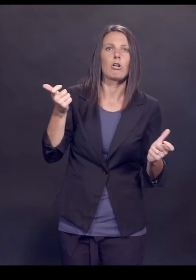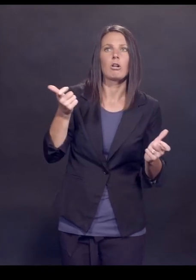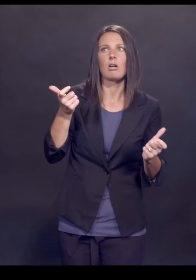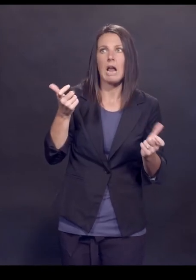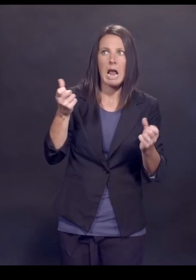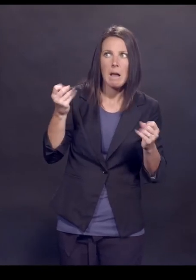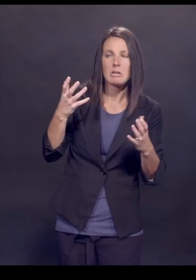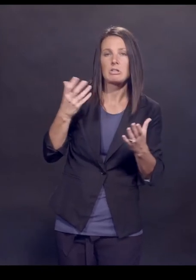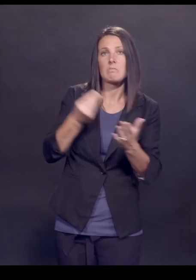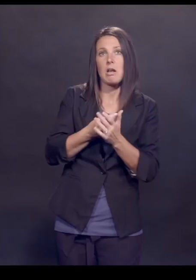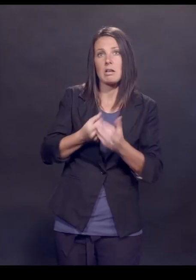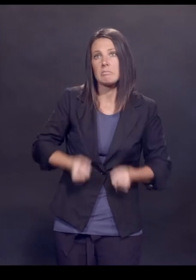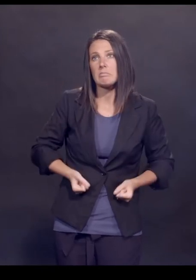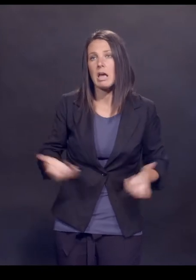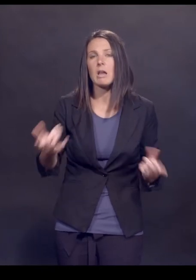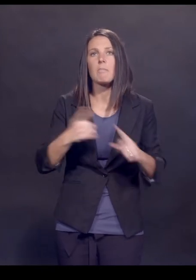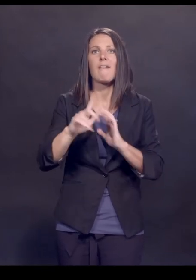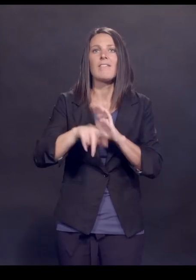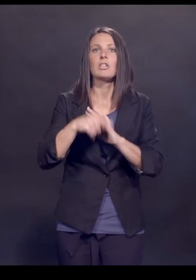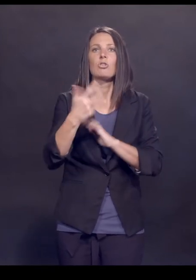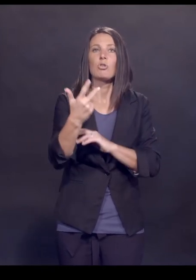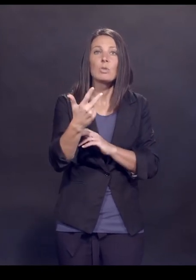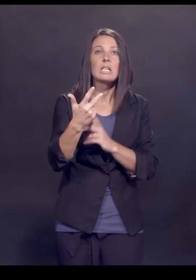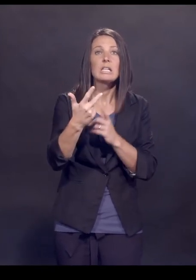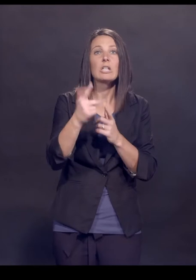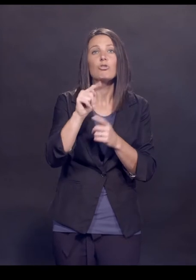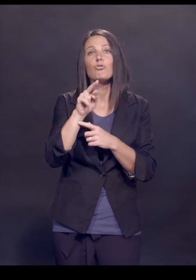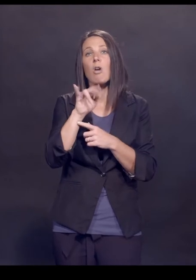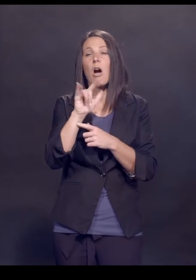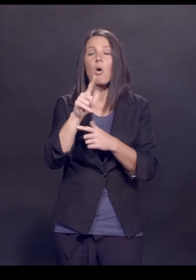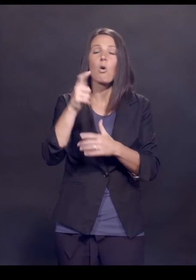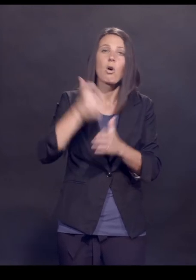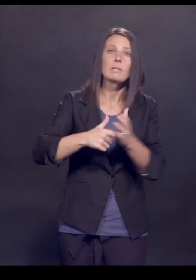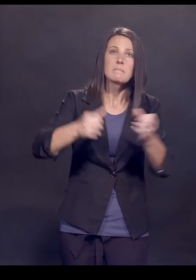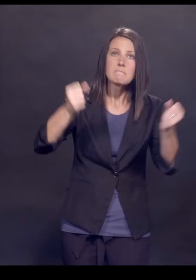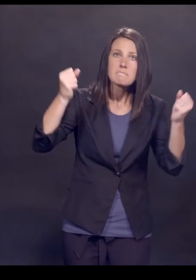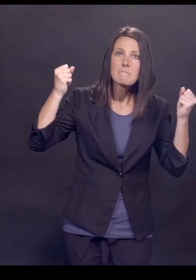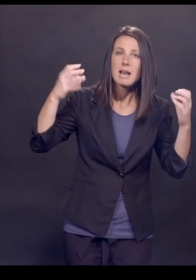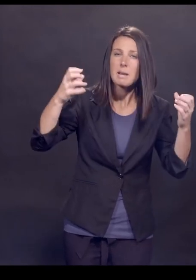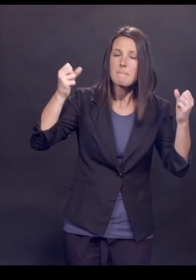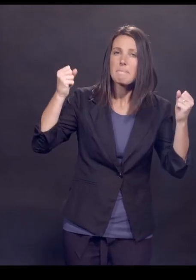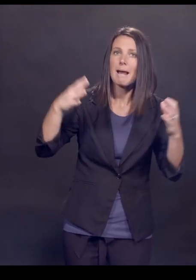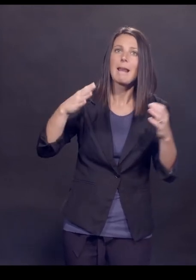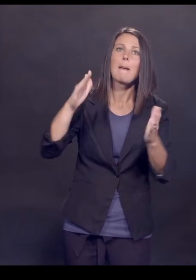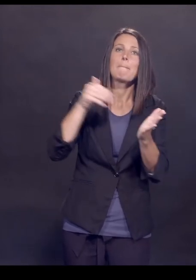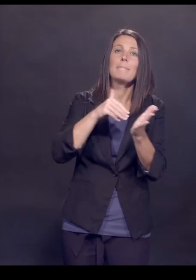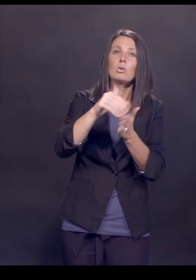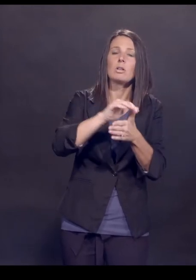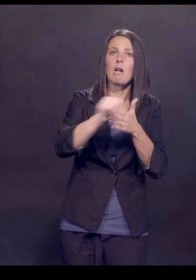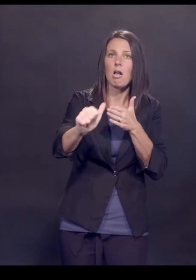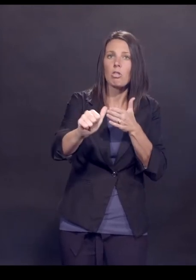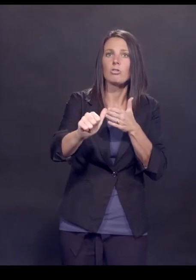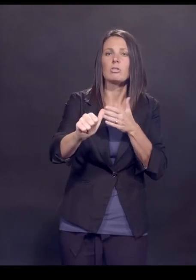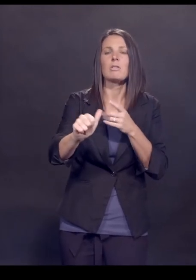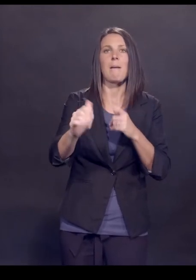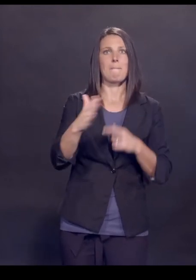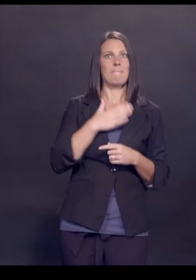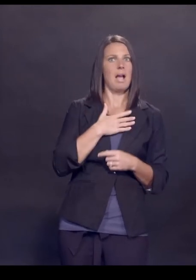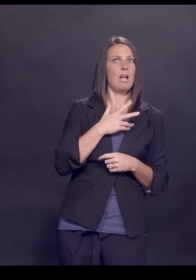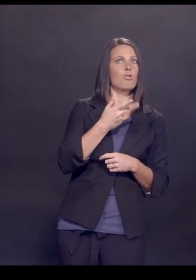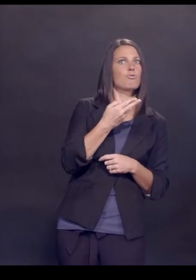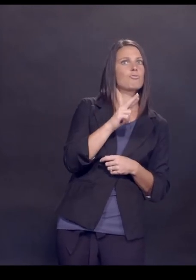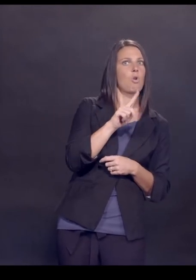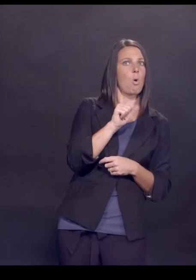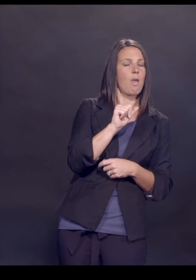of money they're spending. And to do a phase three trial costs several hundred million dollars. mean, the phase three trial for the rotavirus vaccine I was involved in